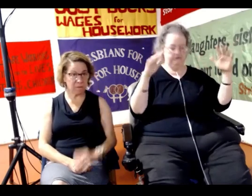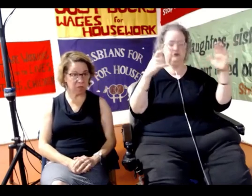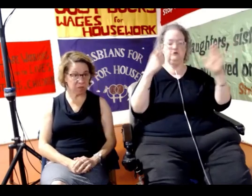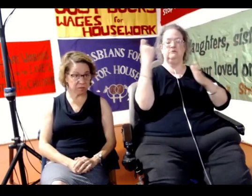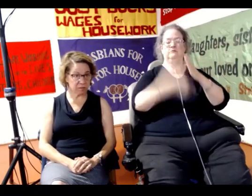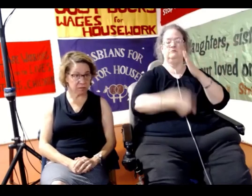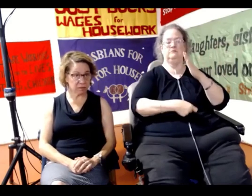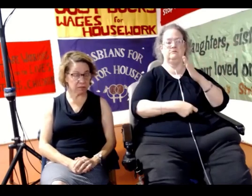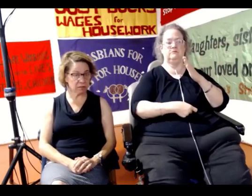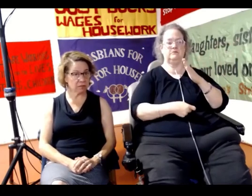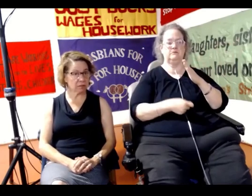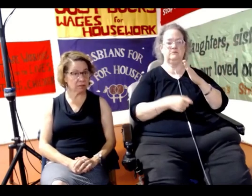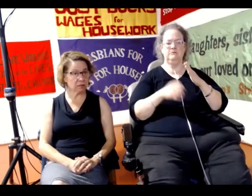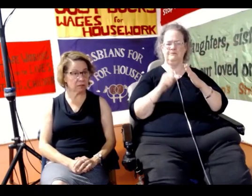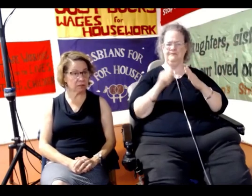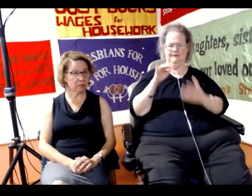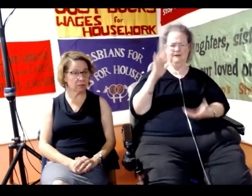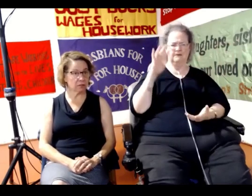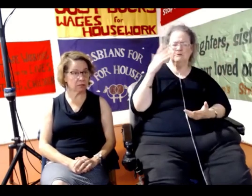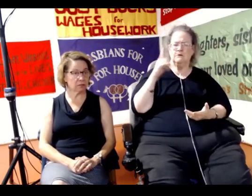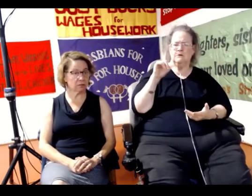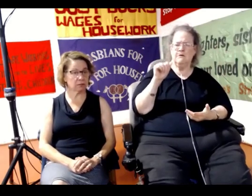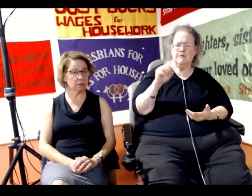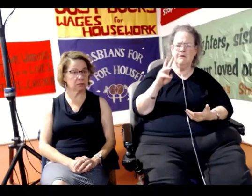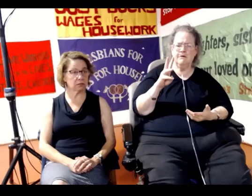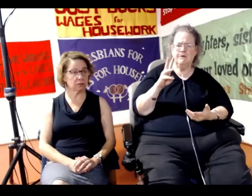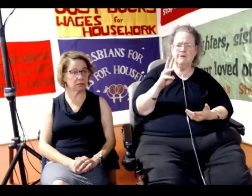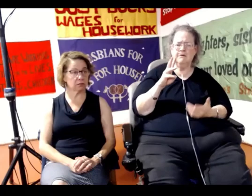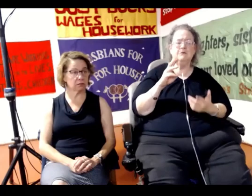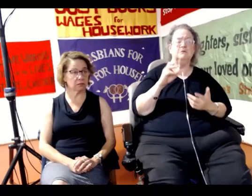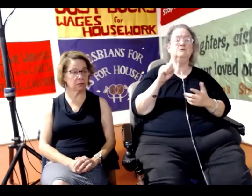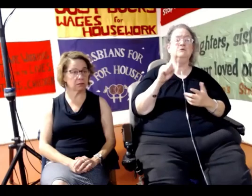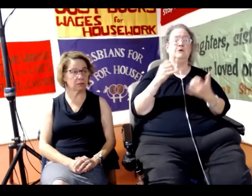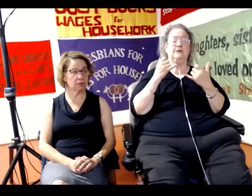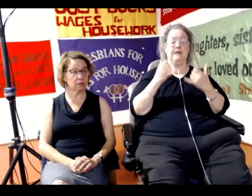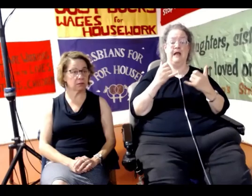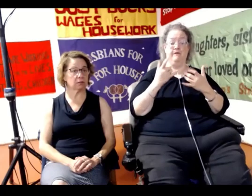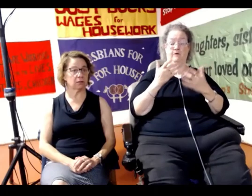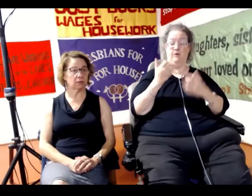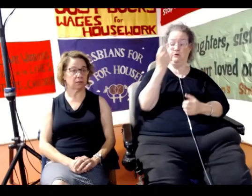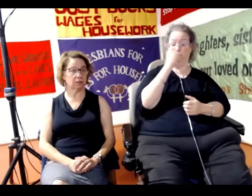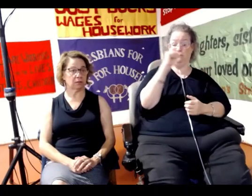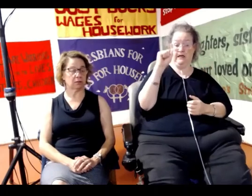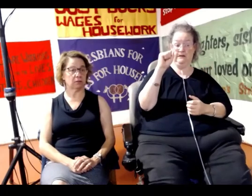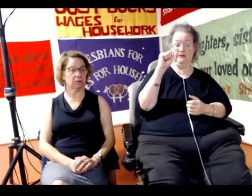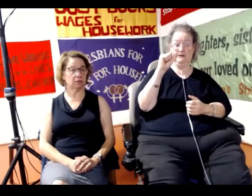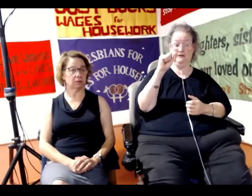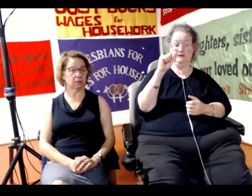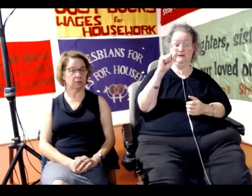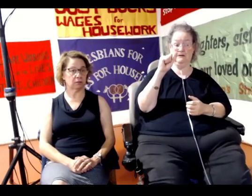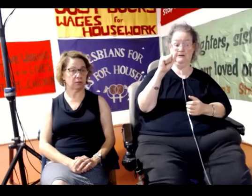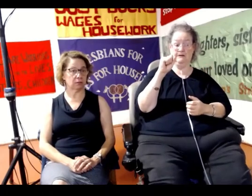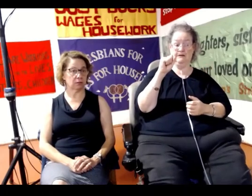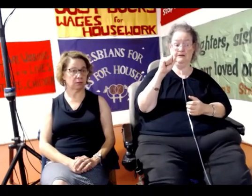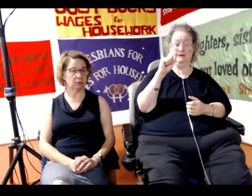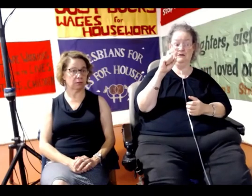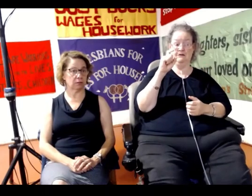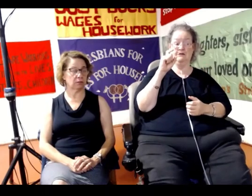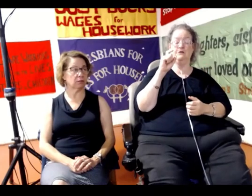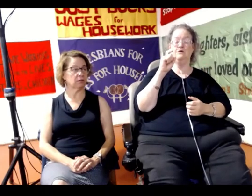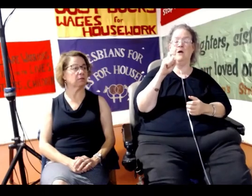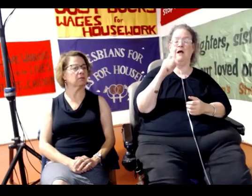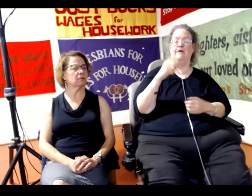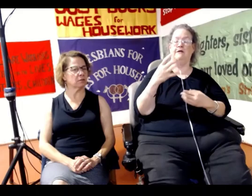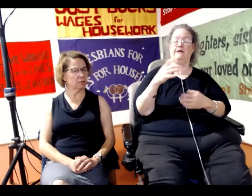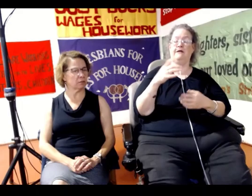Nice-sounding law. But the problem was that now to protest, you have to give 10 days' notice. Now,